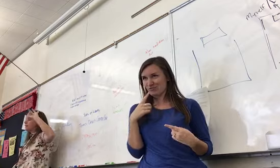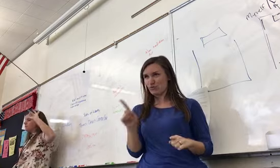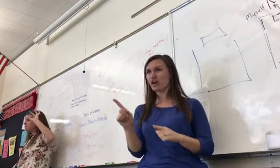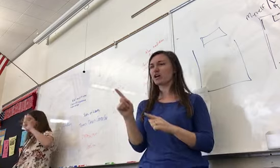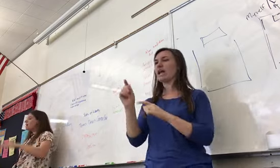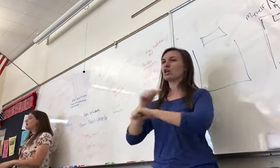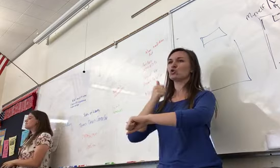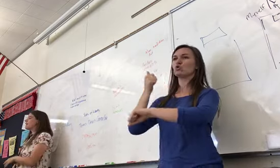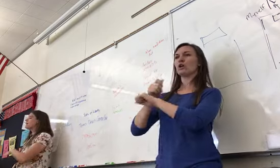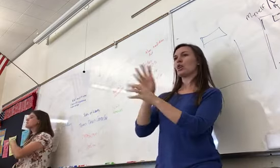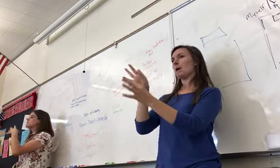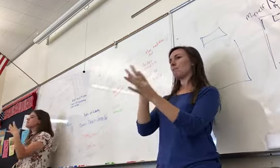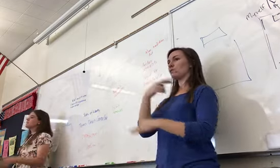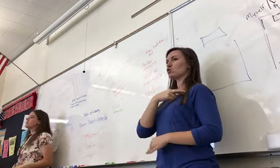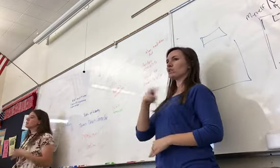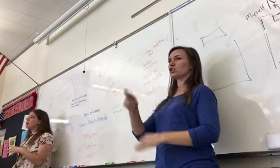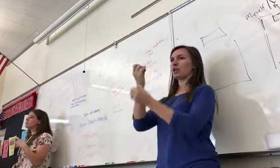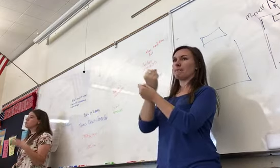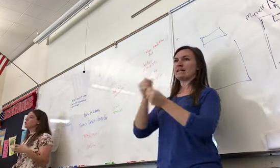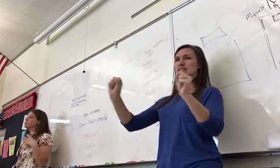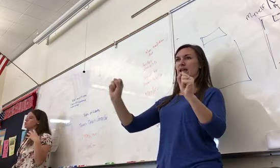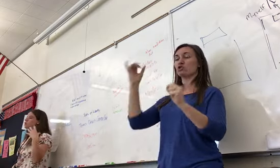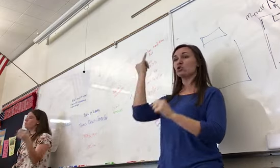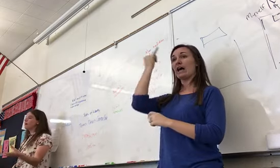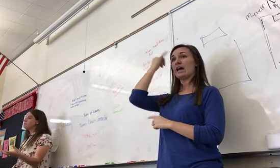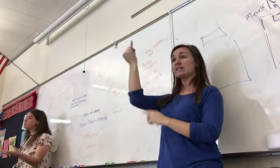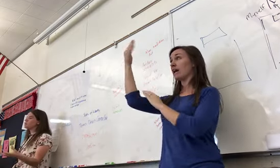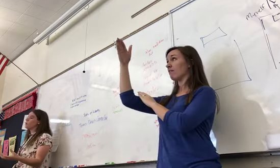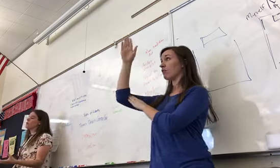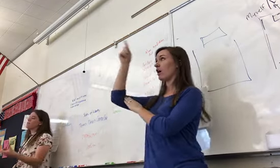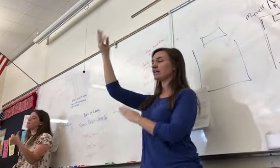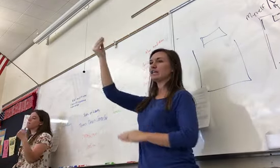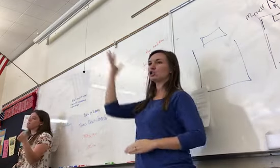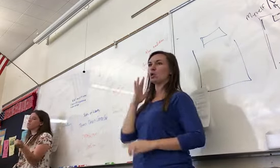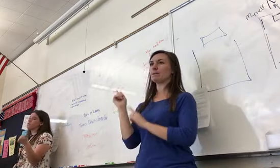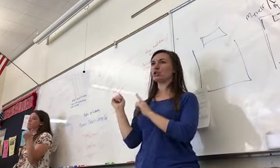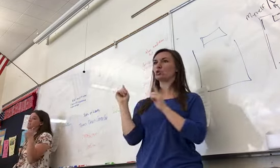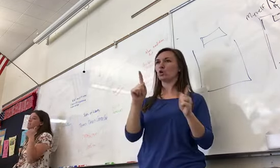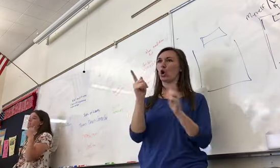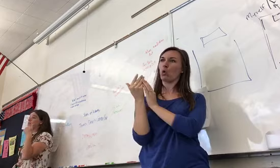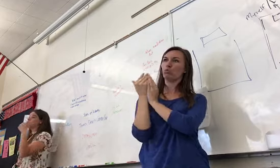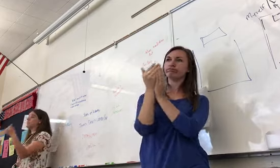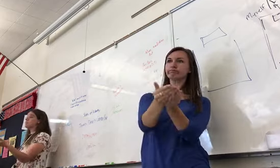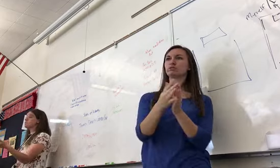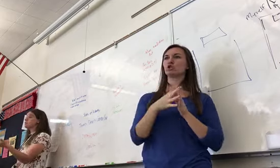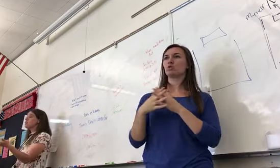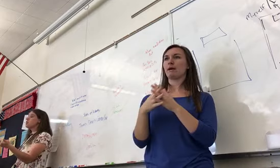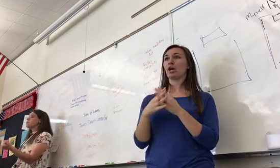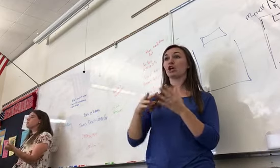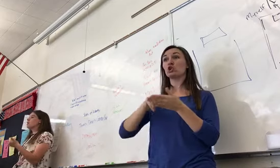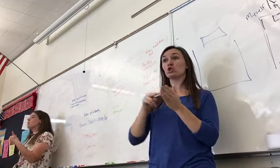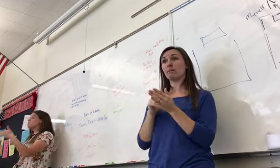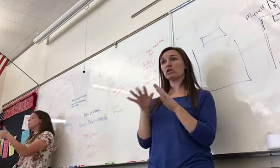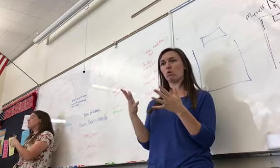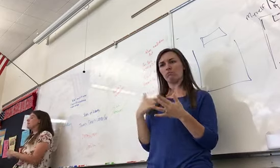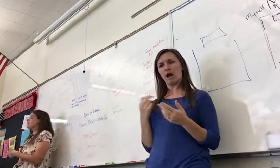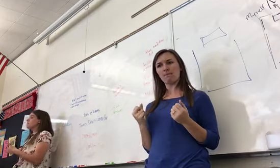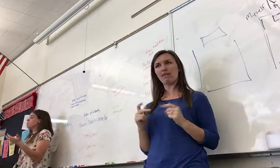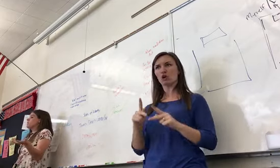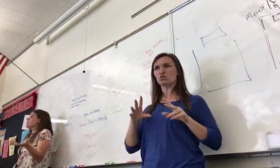saved. It's kind of this idea that God told us to go west, which is why we can now justify taking Native lands, because we can take it because